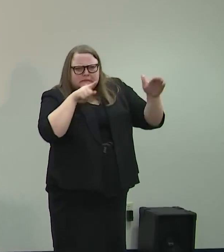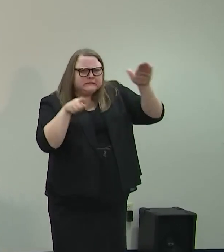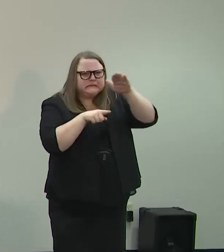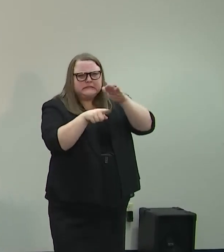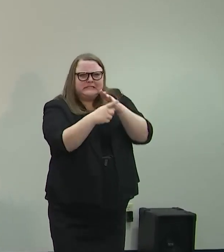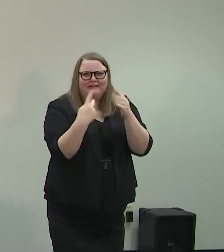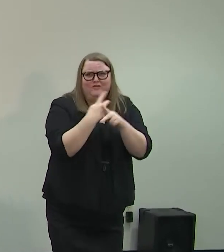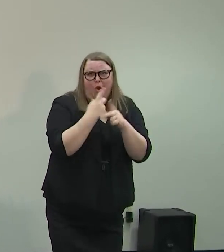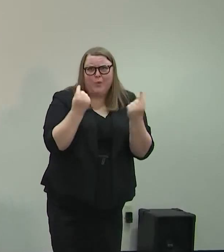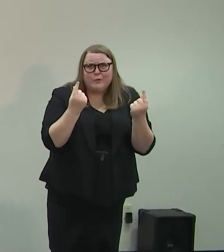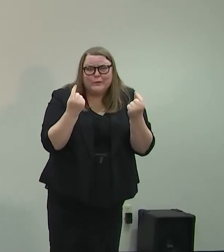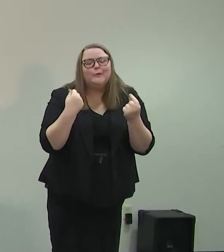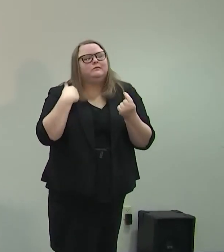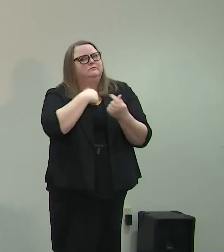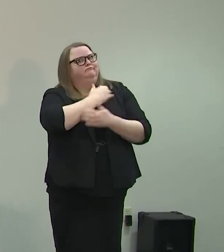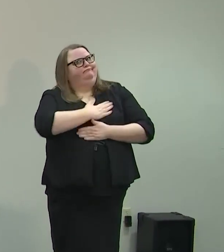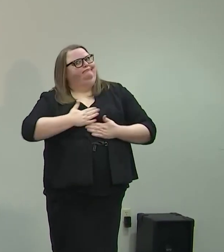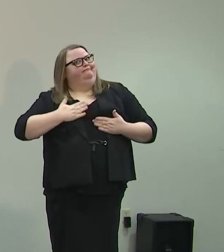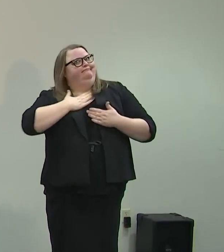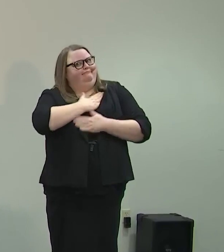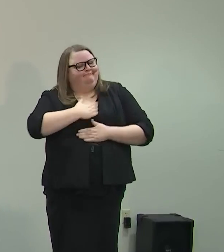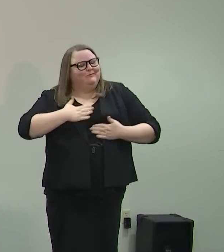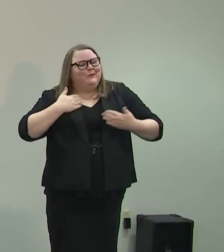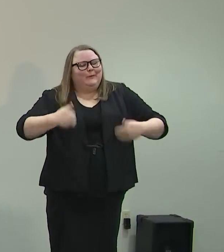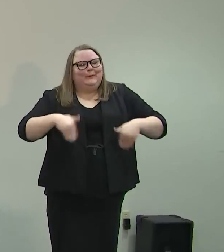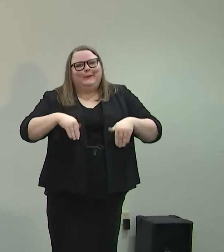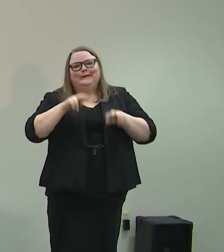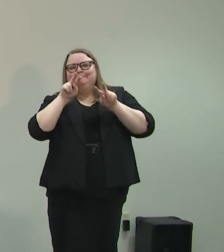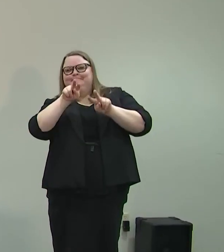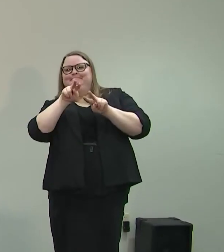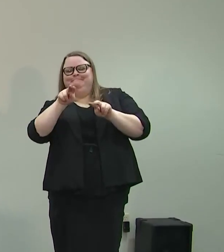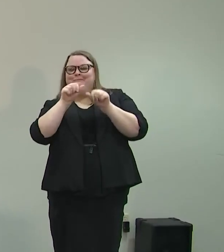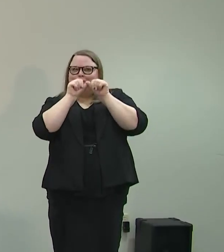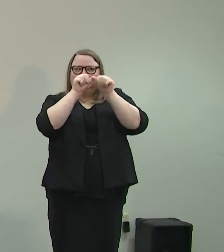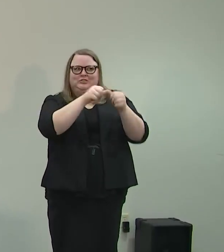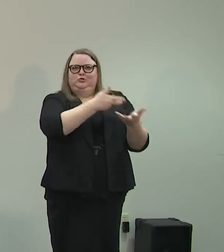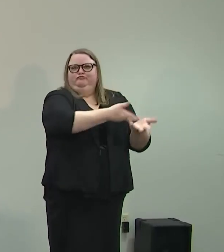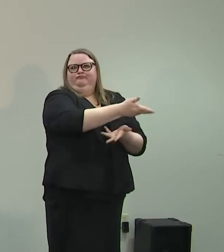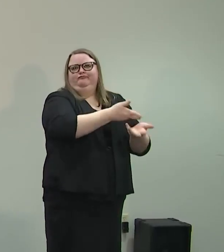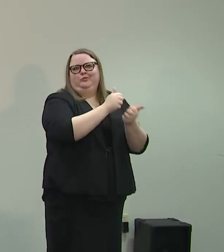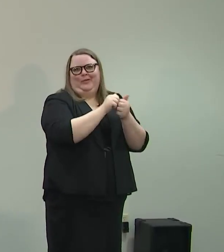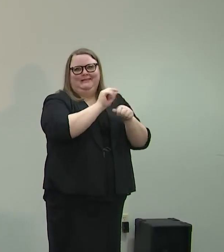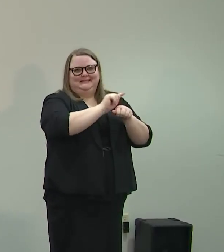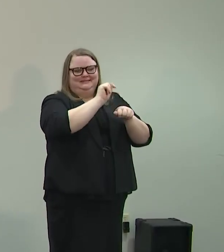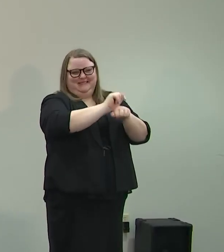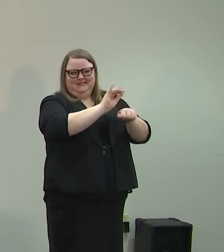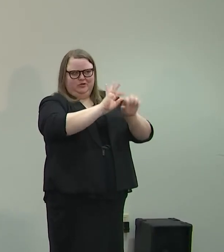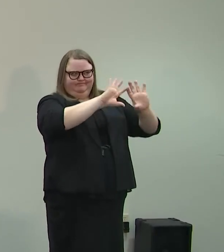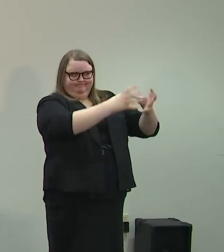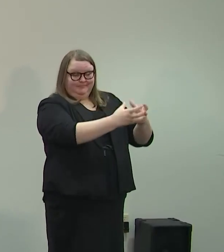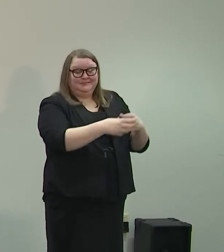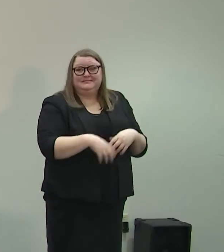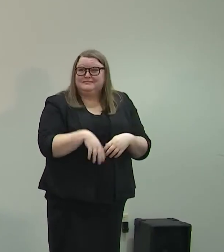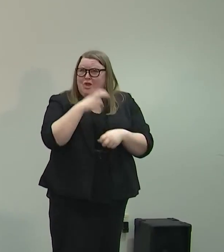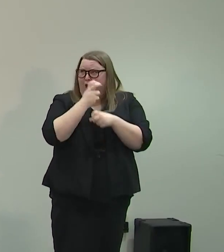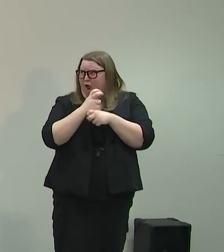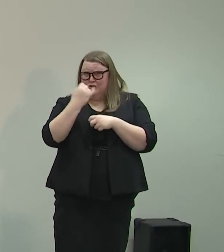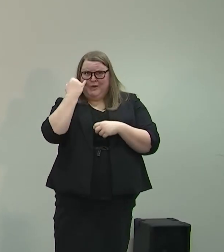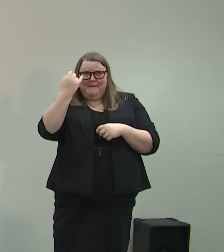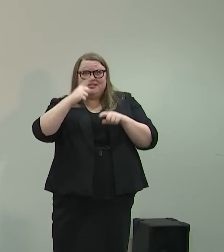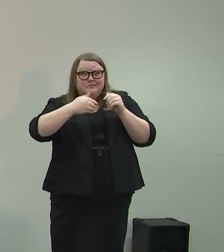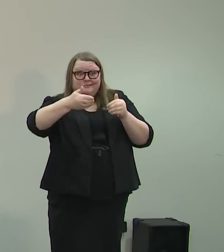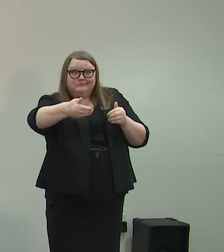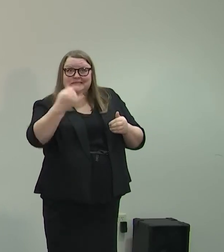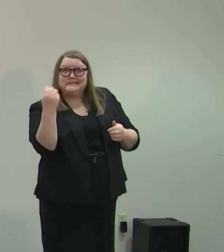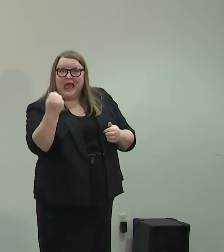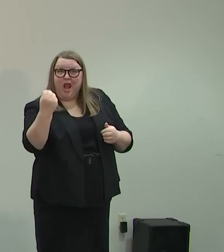and we appreciate that and look forward to continuing working with them. it's hard for me to imagine, but Saturday will mark six